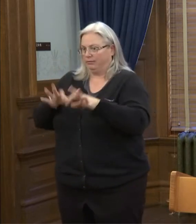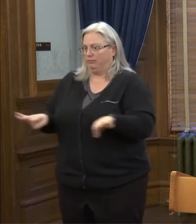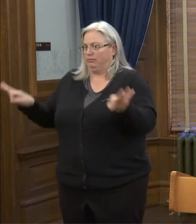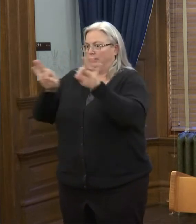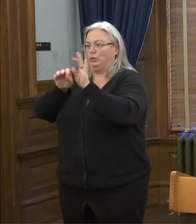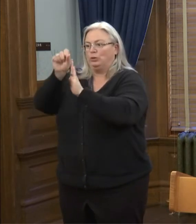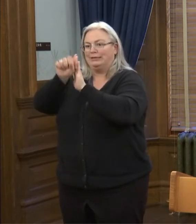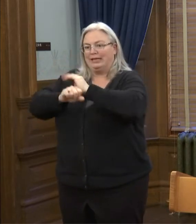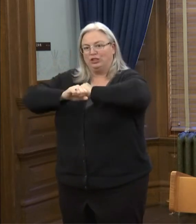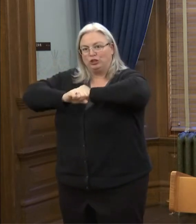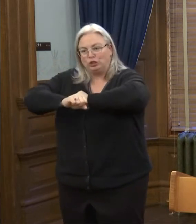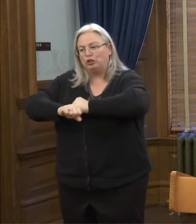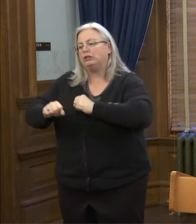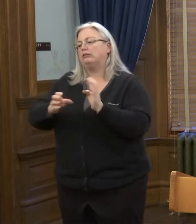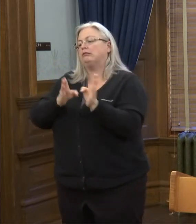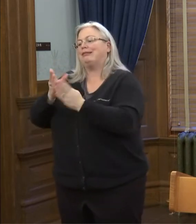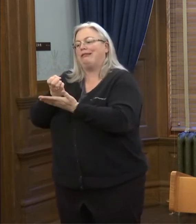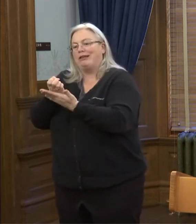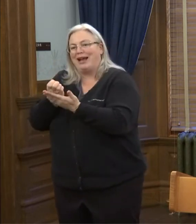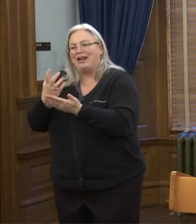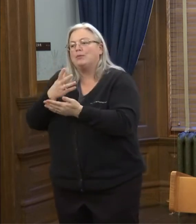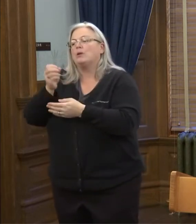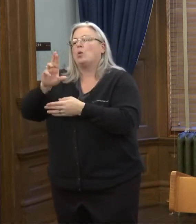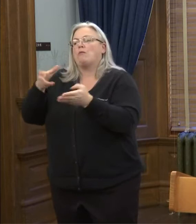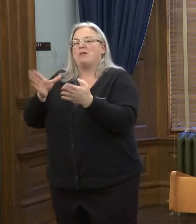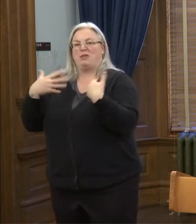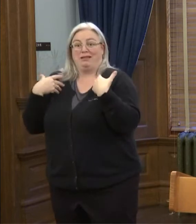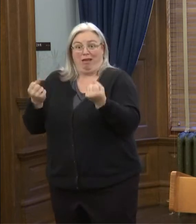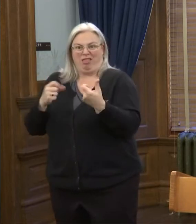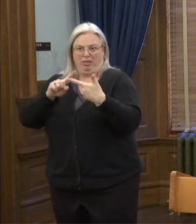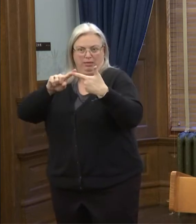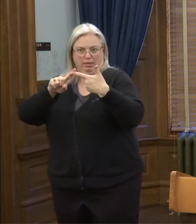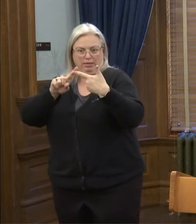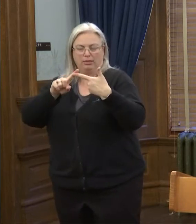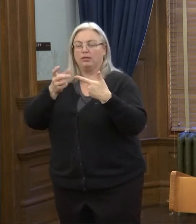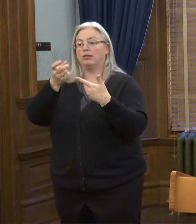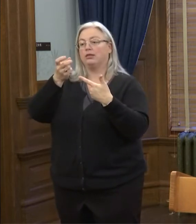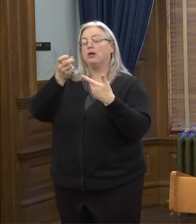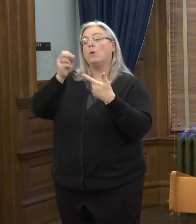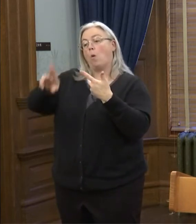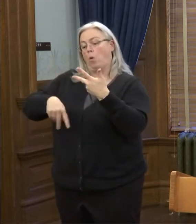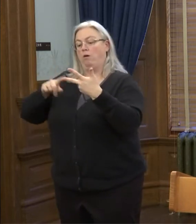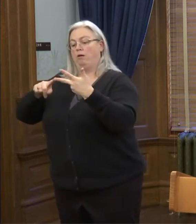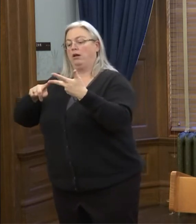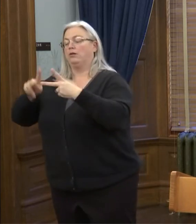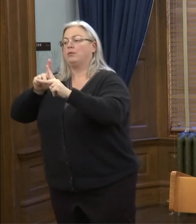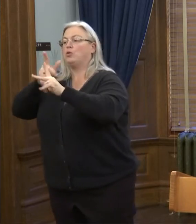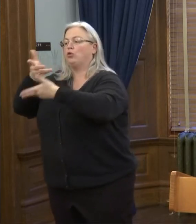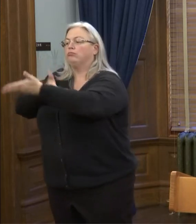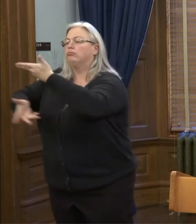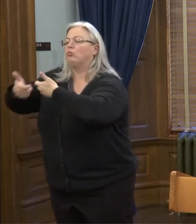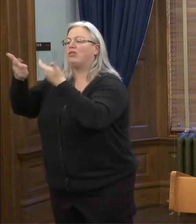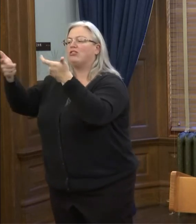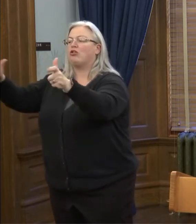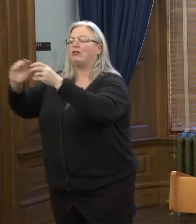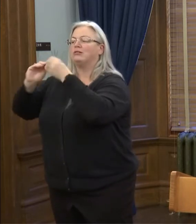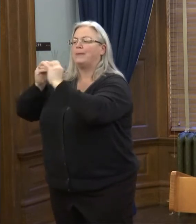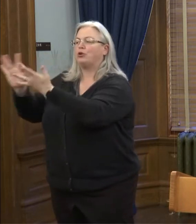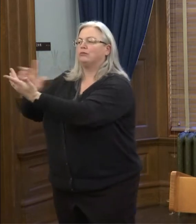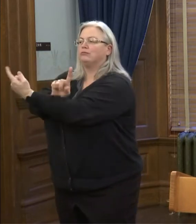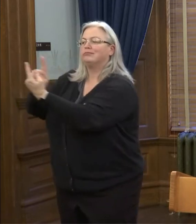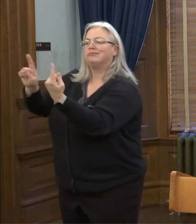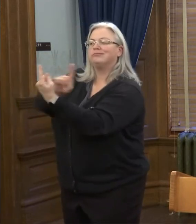state security the economy or public health, or those who interact with large numbers of contacts